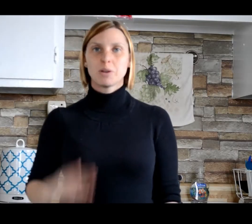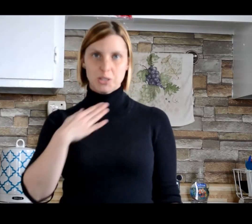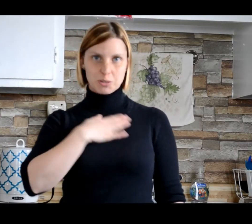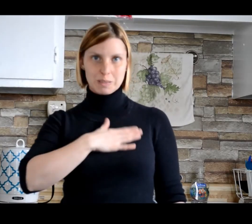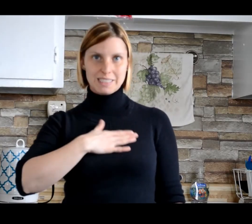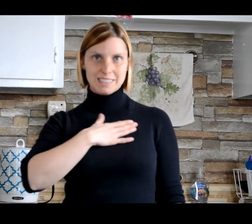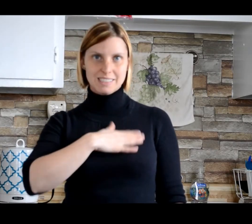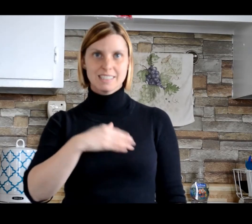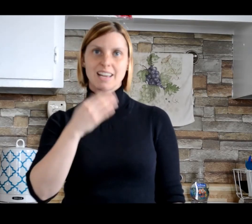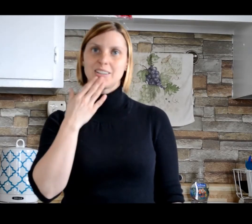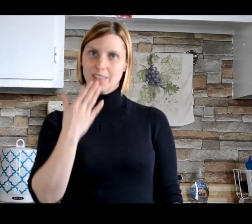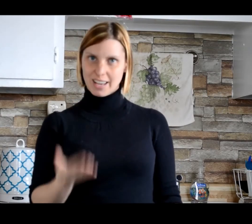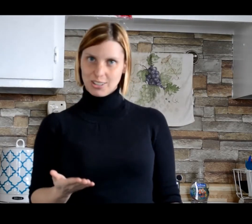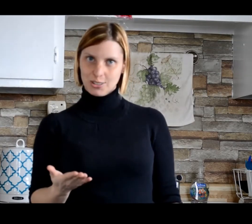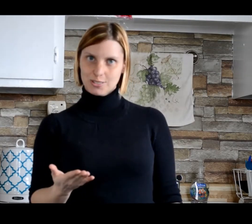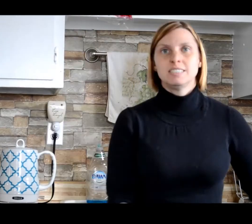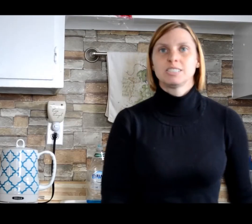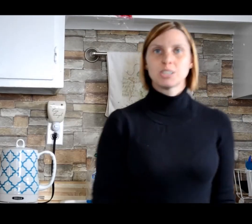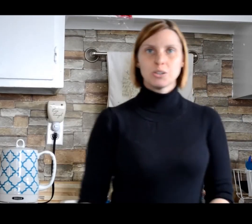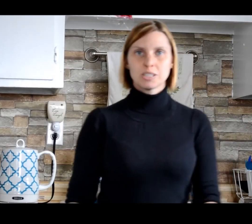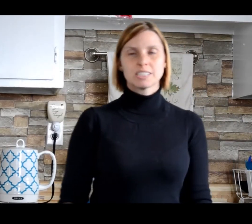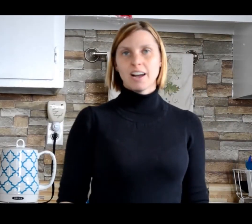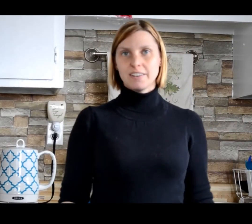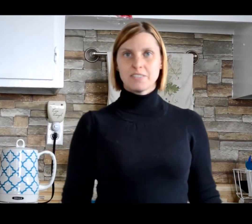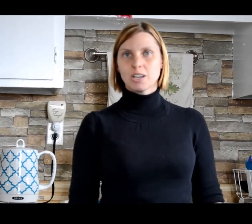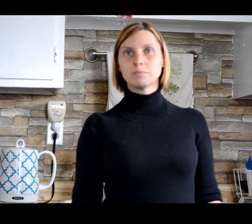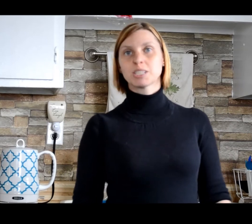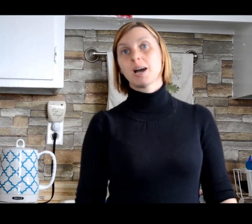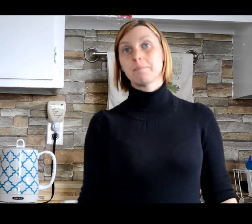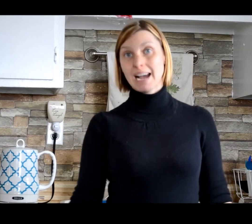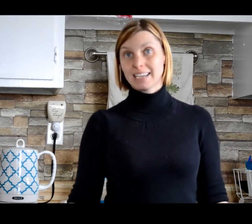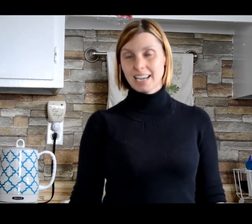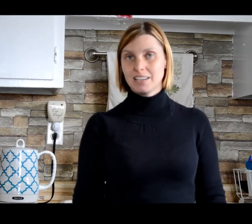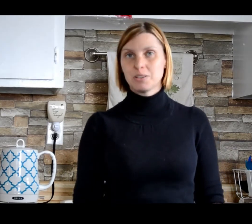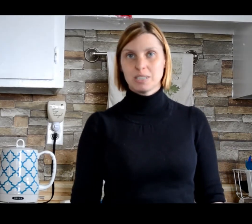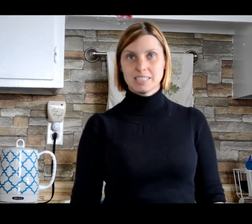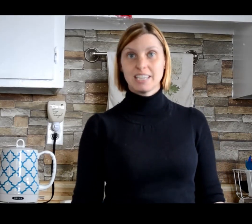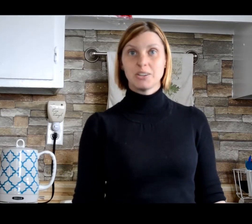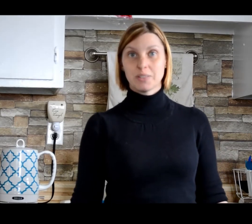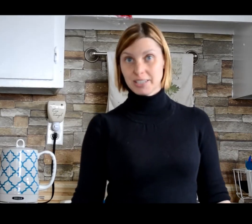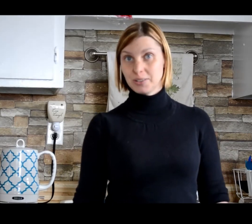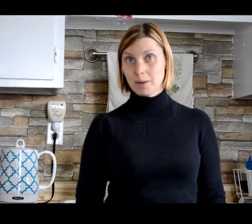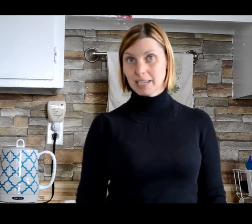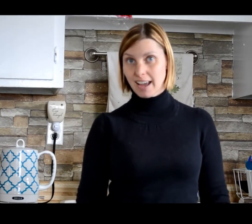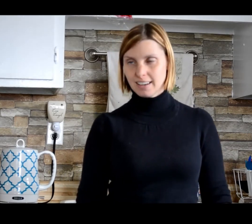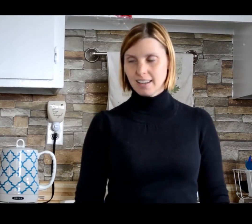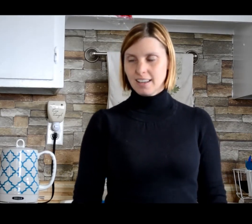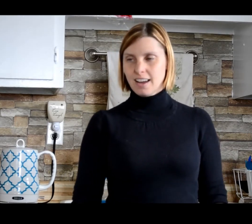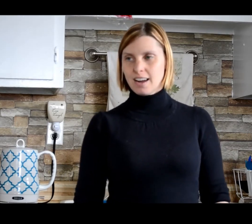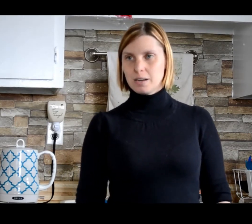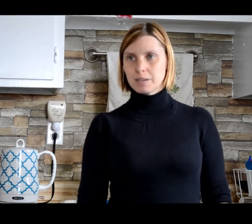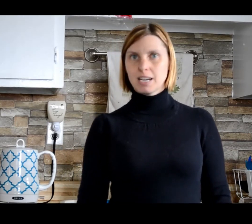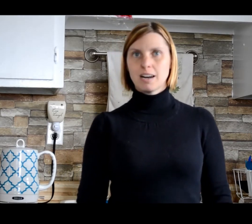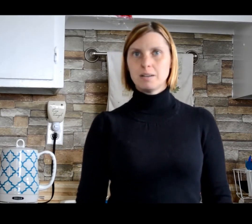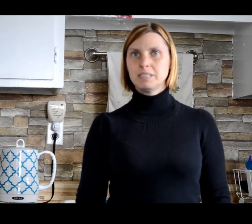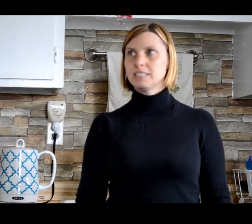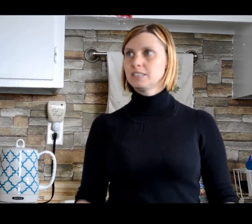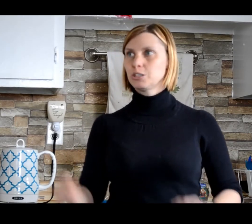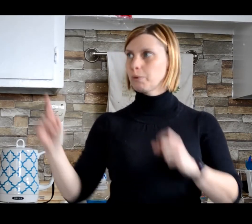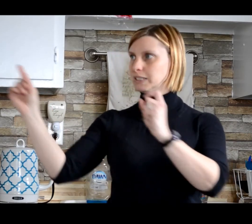your pleases and your thank yous. So the sign for them to come back again, if you want to say, you know, thank you, come again. Come is you're pointing